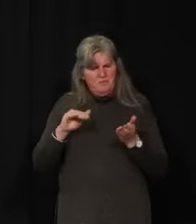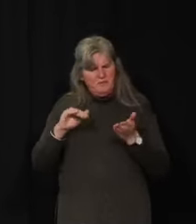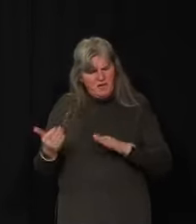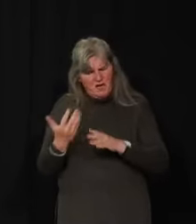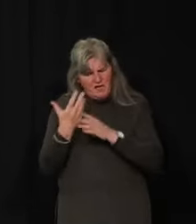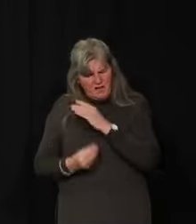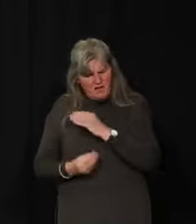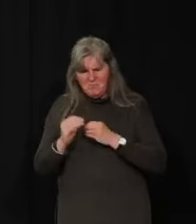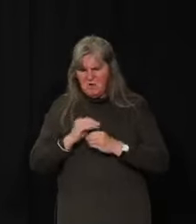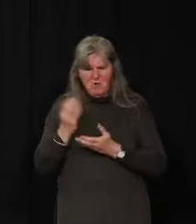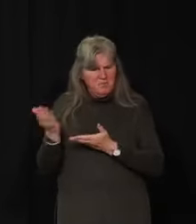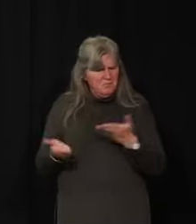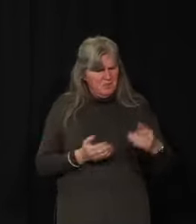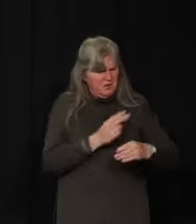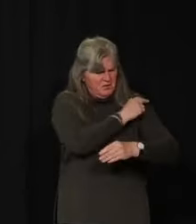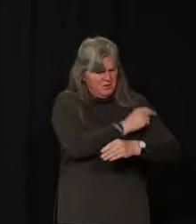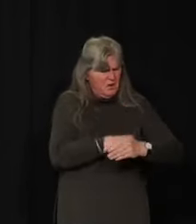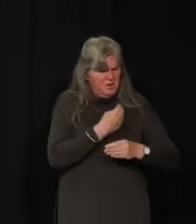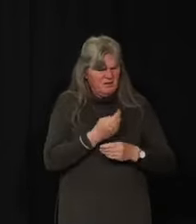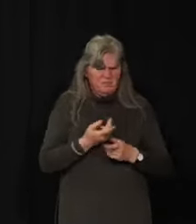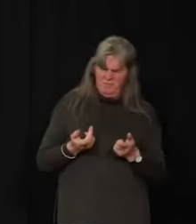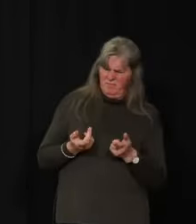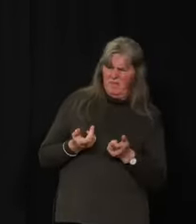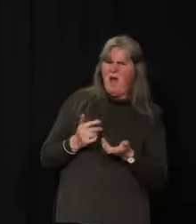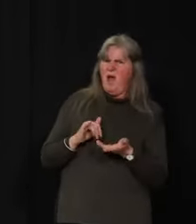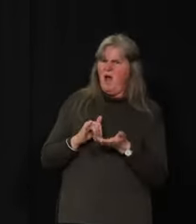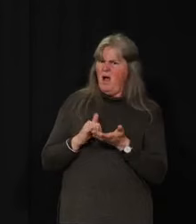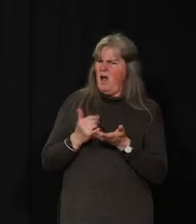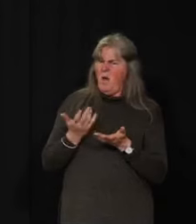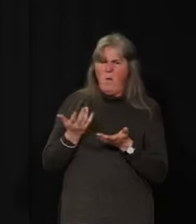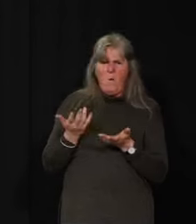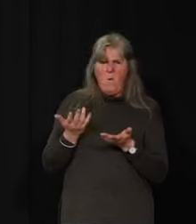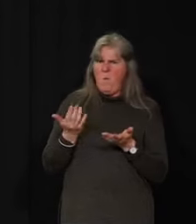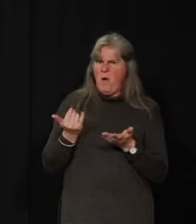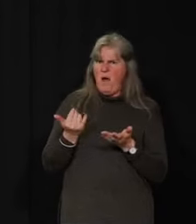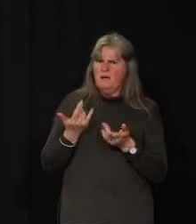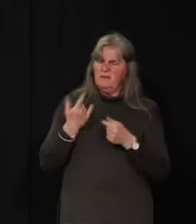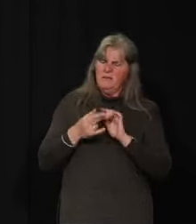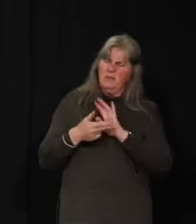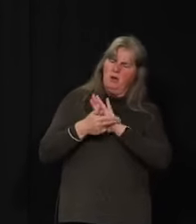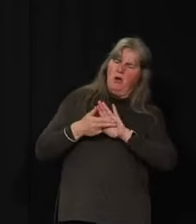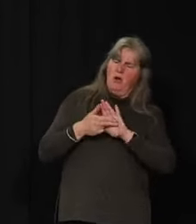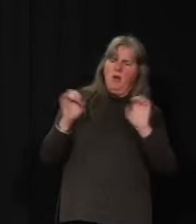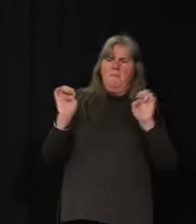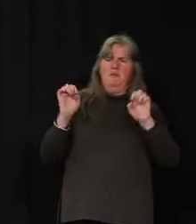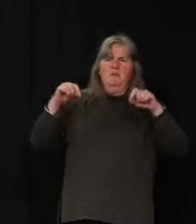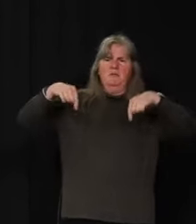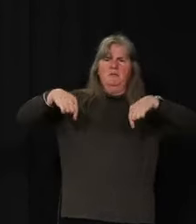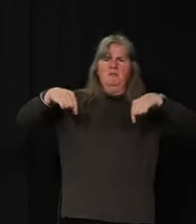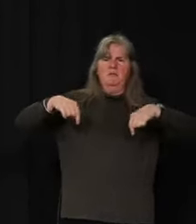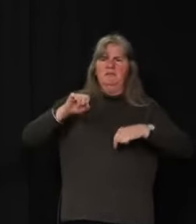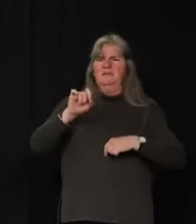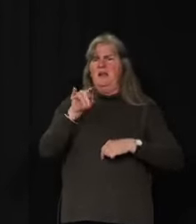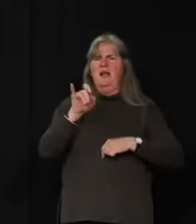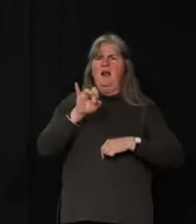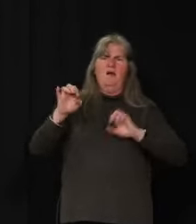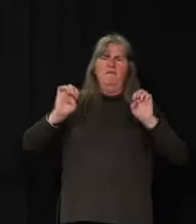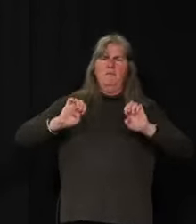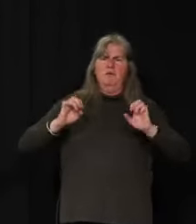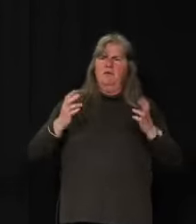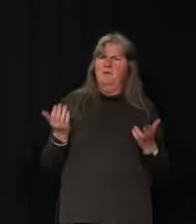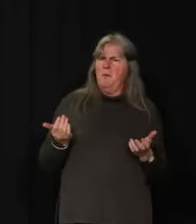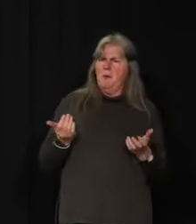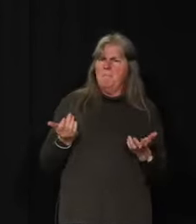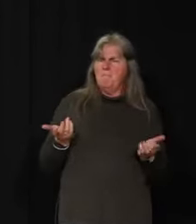hospitalizations, how long can you justify keeping the Yukon in a state of emergency? Subsequent question to this was,